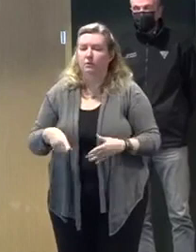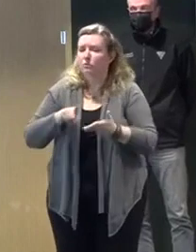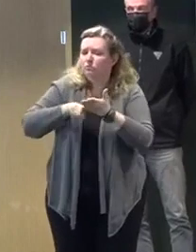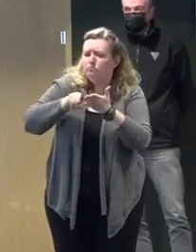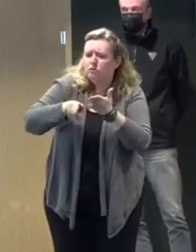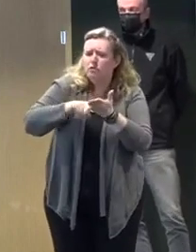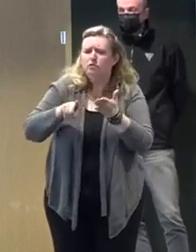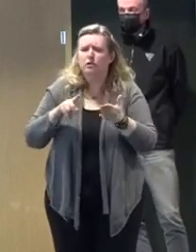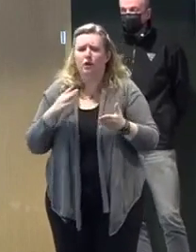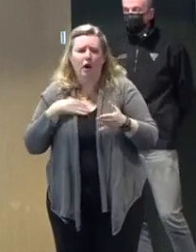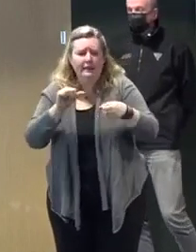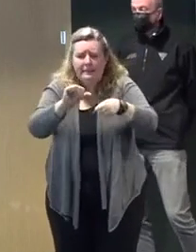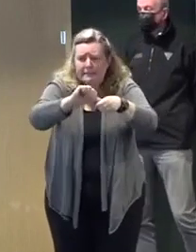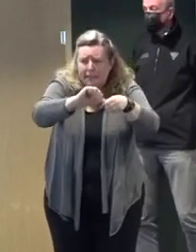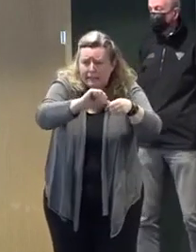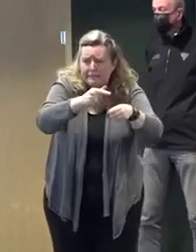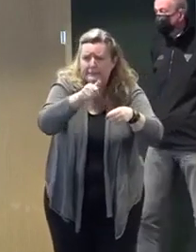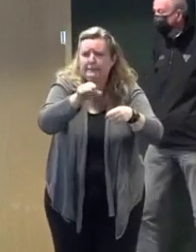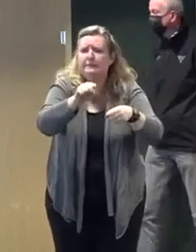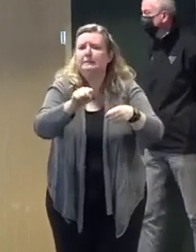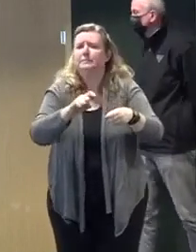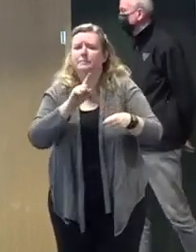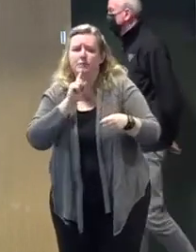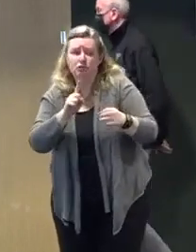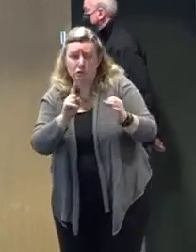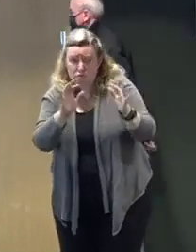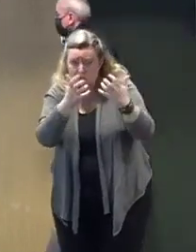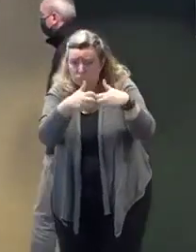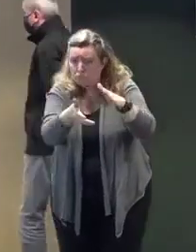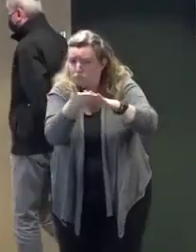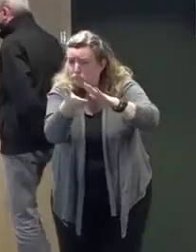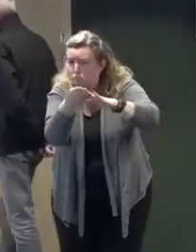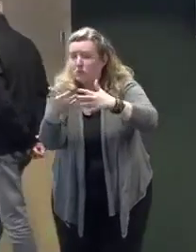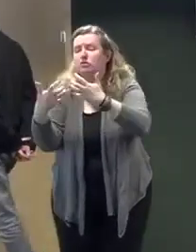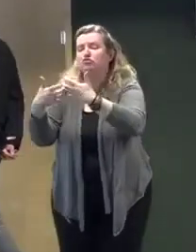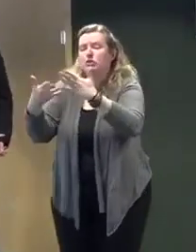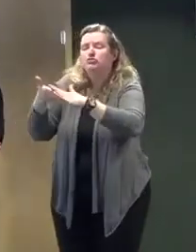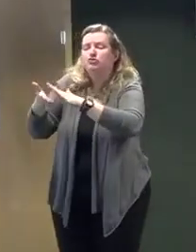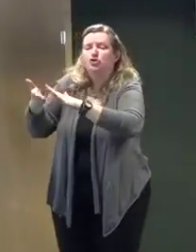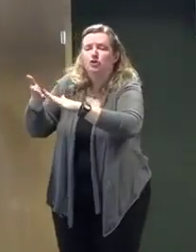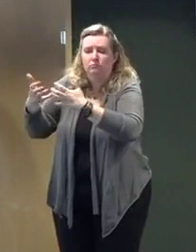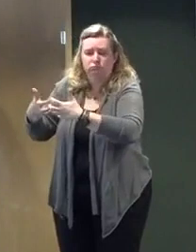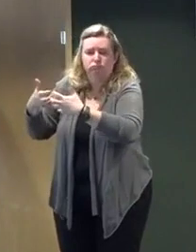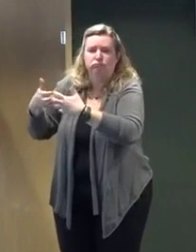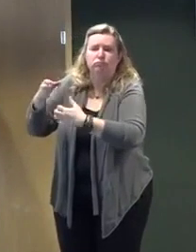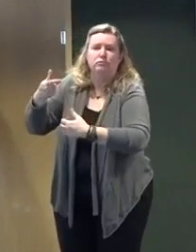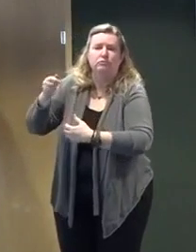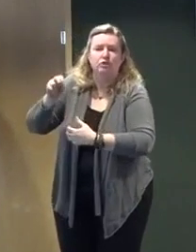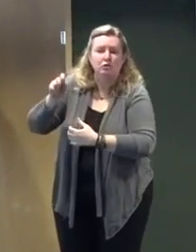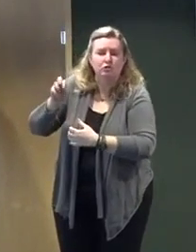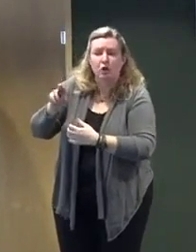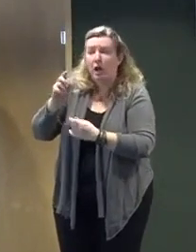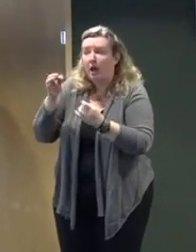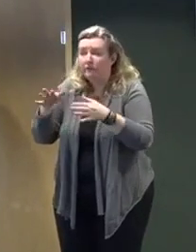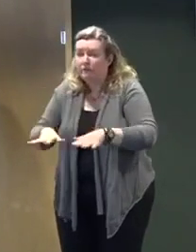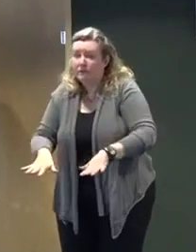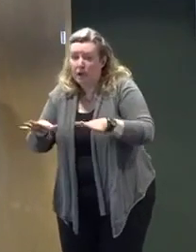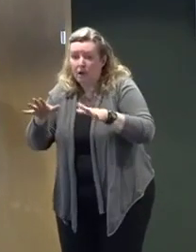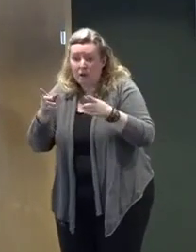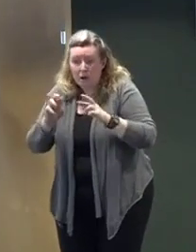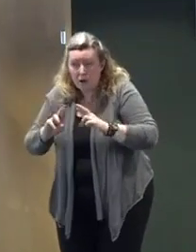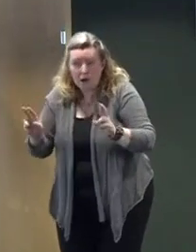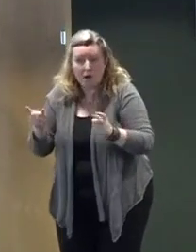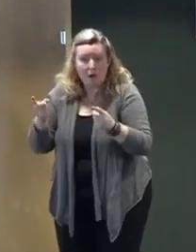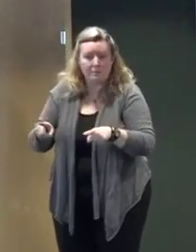along the shore to make sure that we're ready to help them if there's any flooding that occurs. As the Governor said, we are coordinating with our neighboring